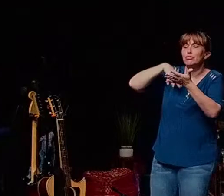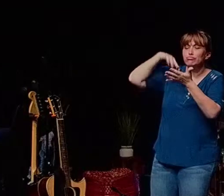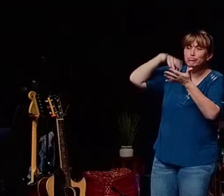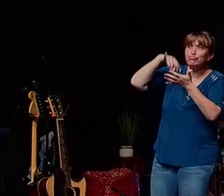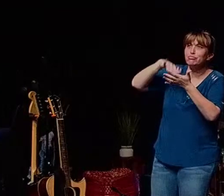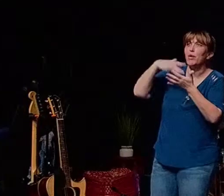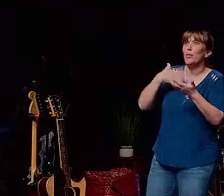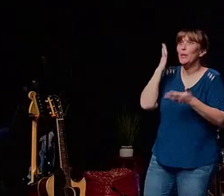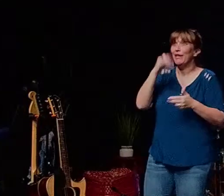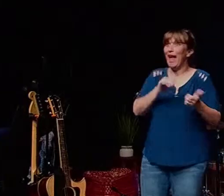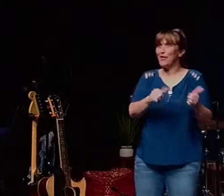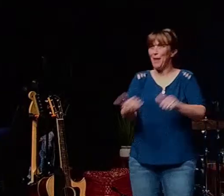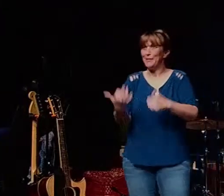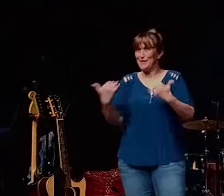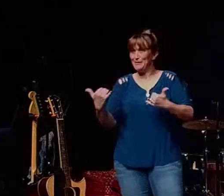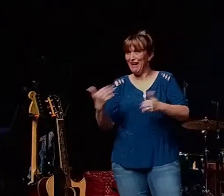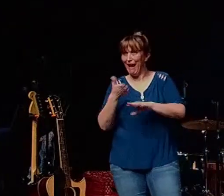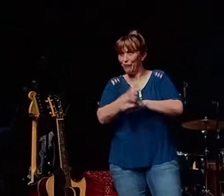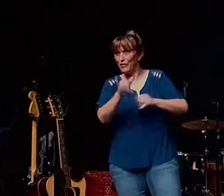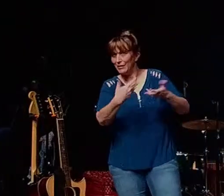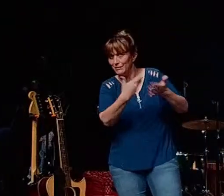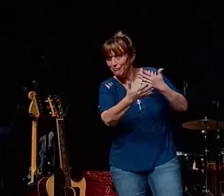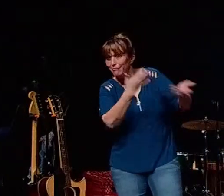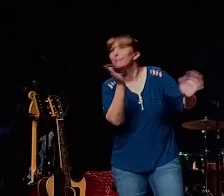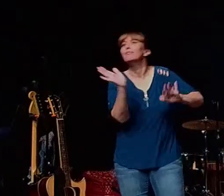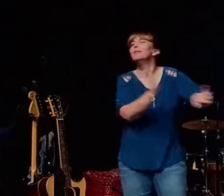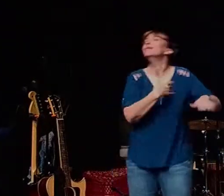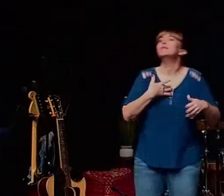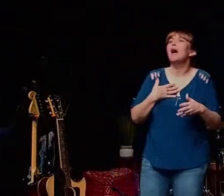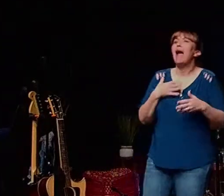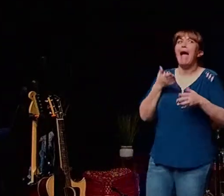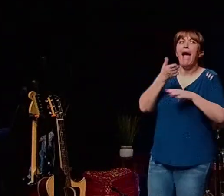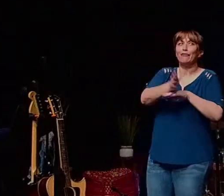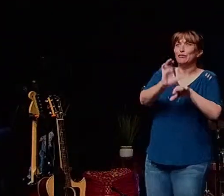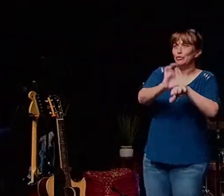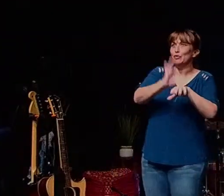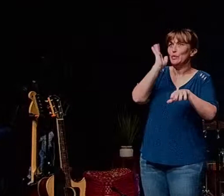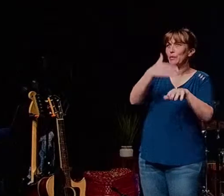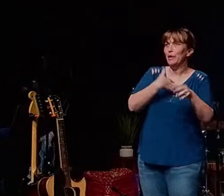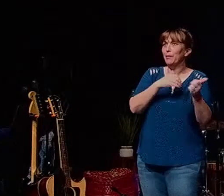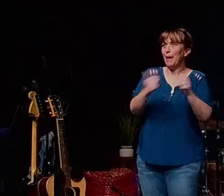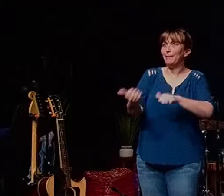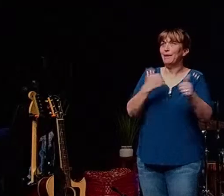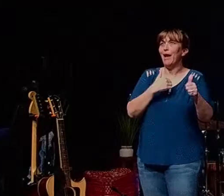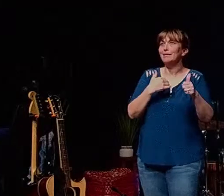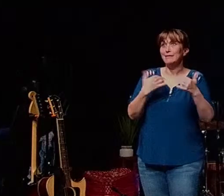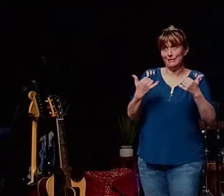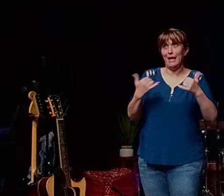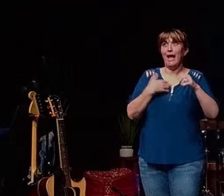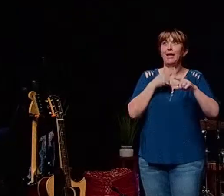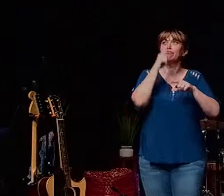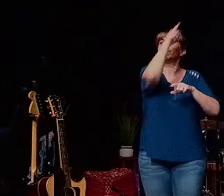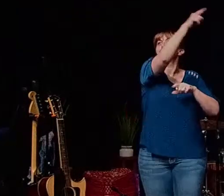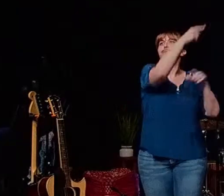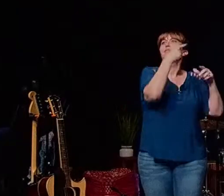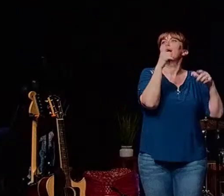here's some water we're doing it literally after service somebody's going into the water